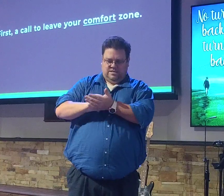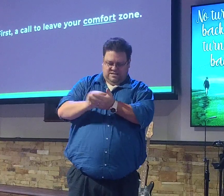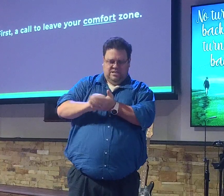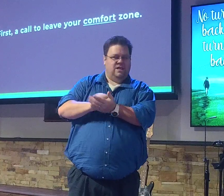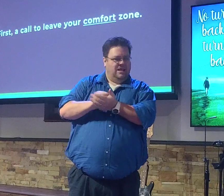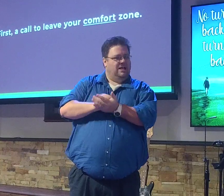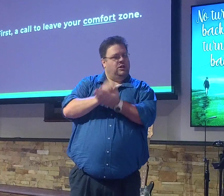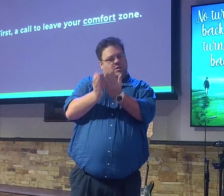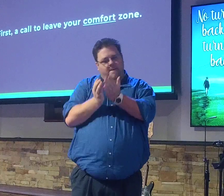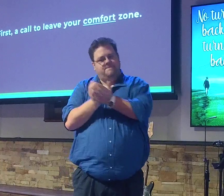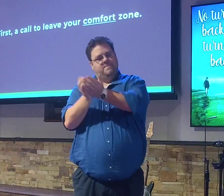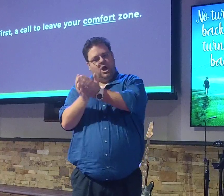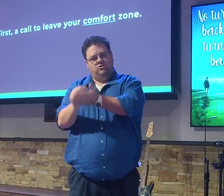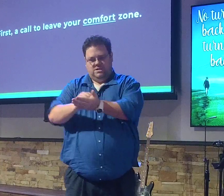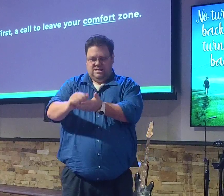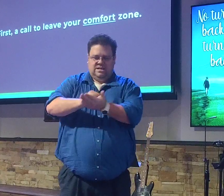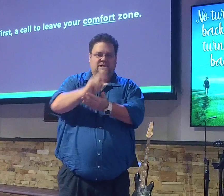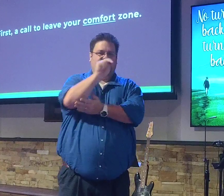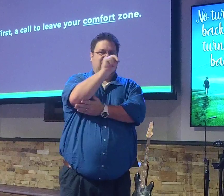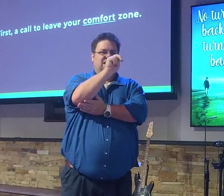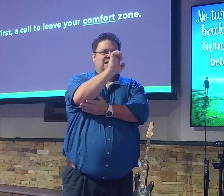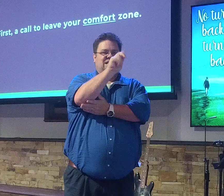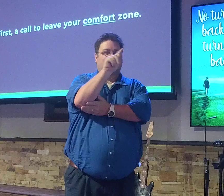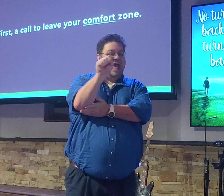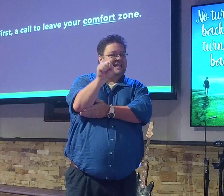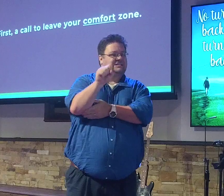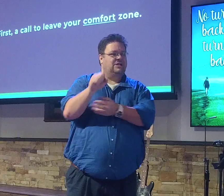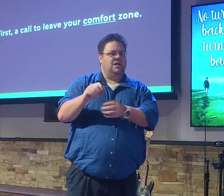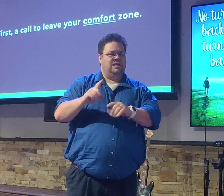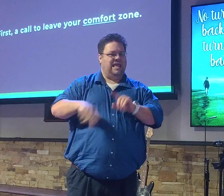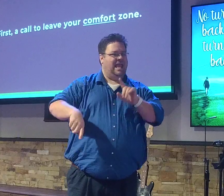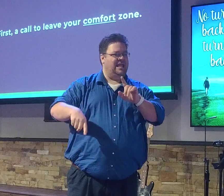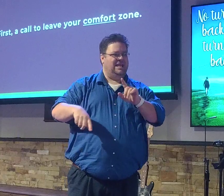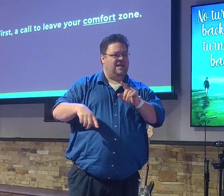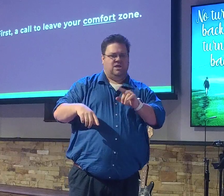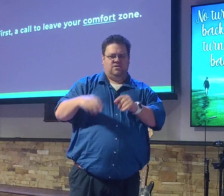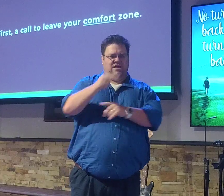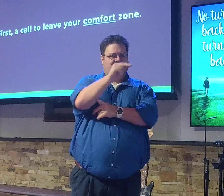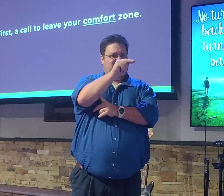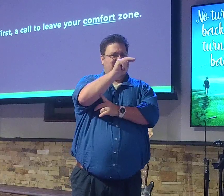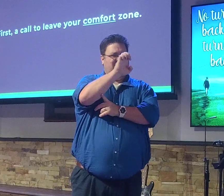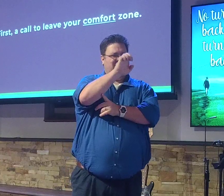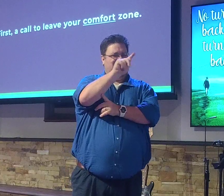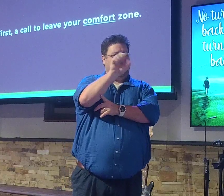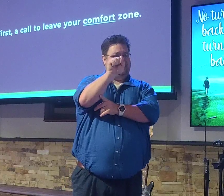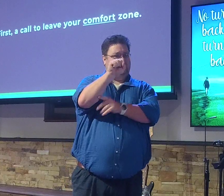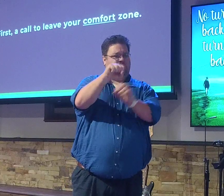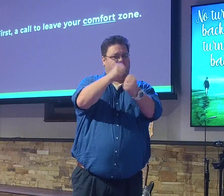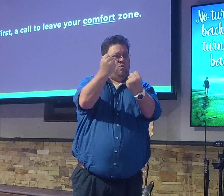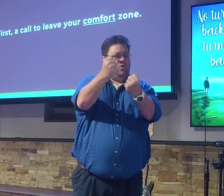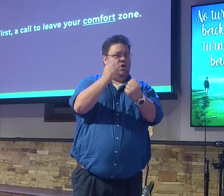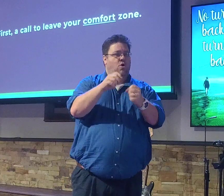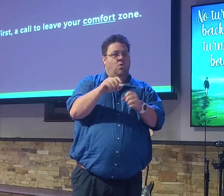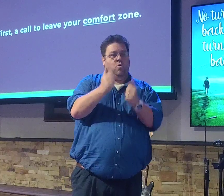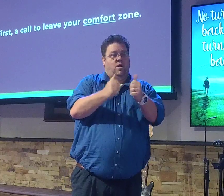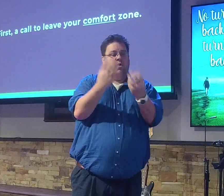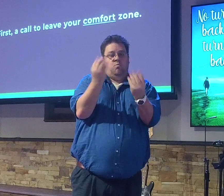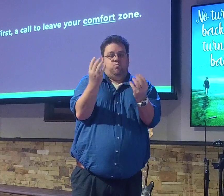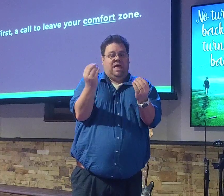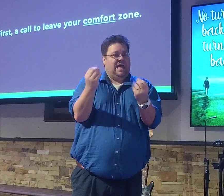you can't afford to let your equipment be dirty. You can't let nets be put up wet because nets that are put